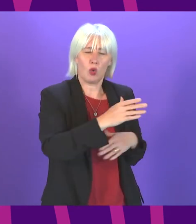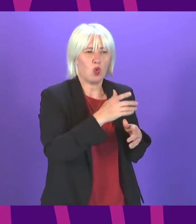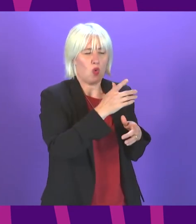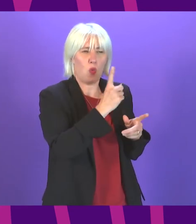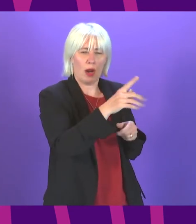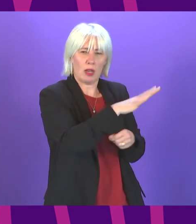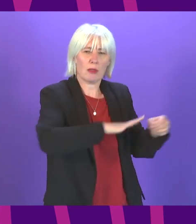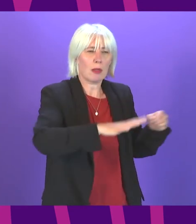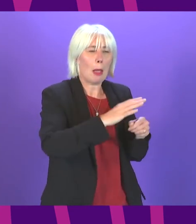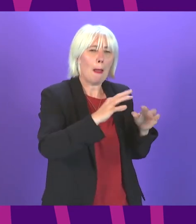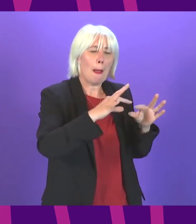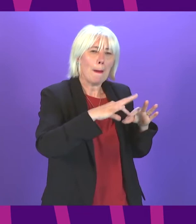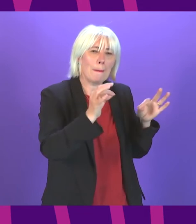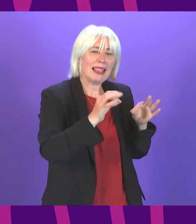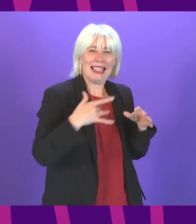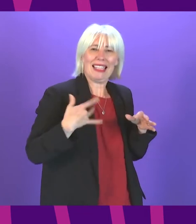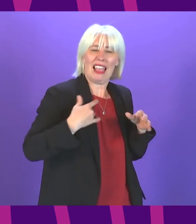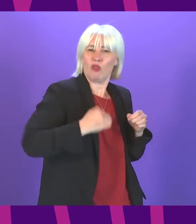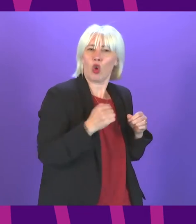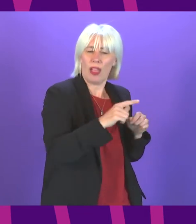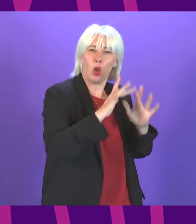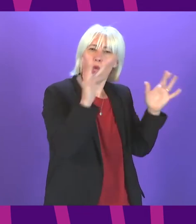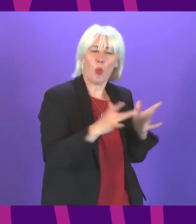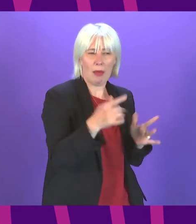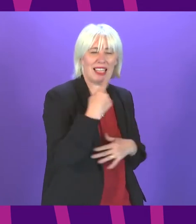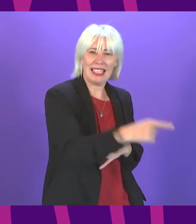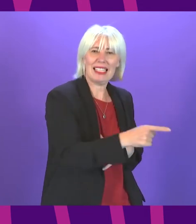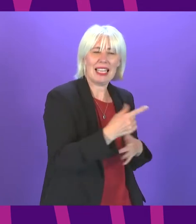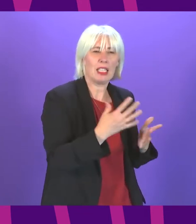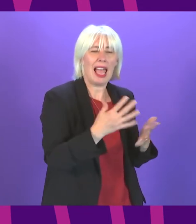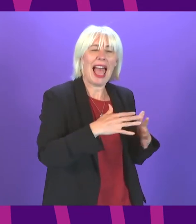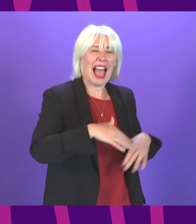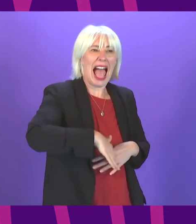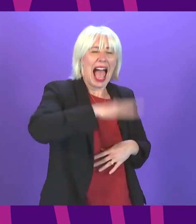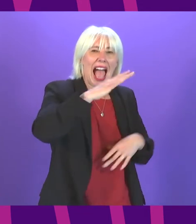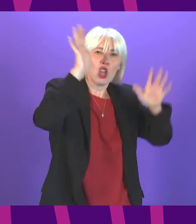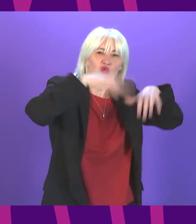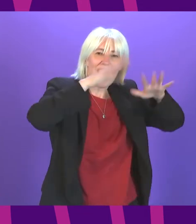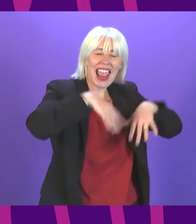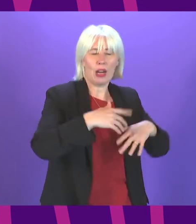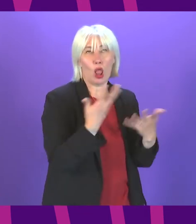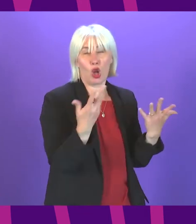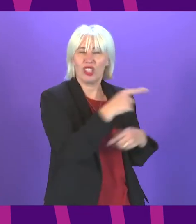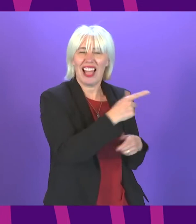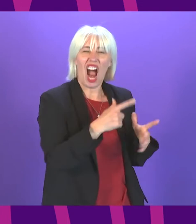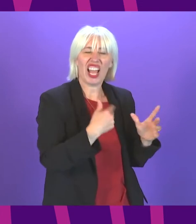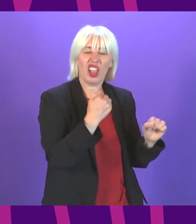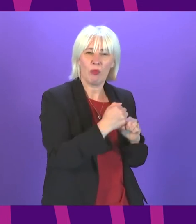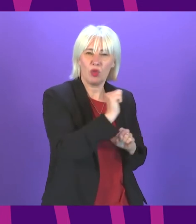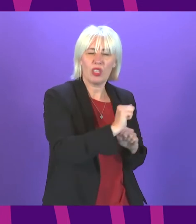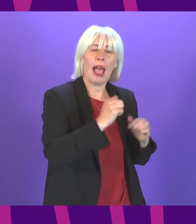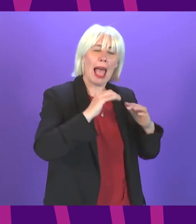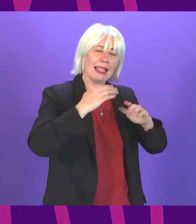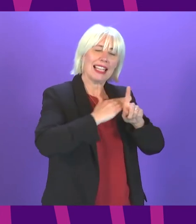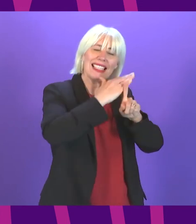Plantlife Scotland's website explains that the combination of high rainfall and stable mild